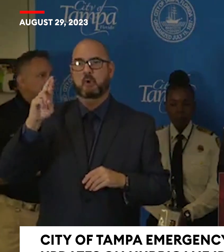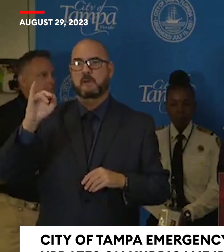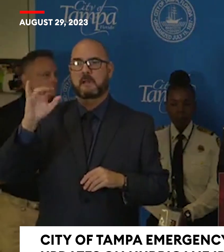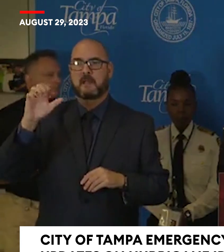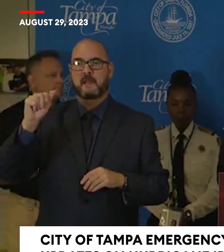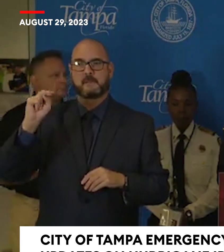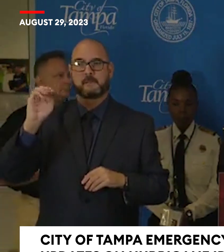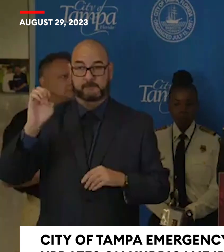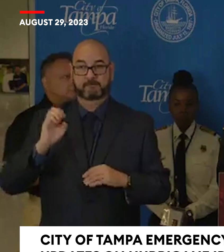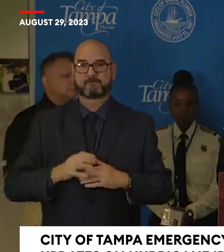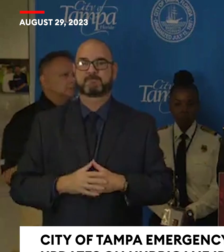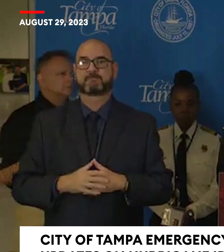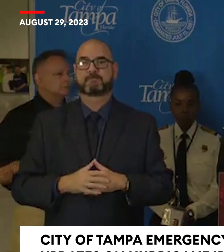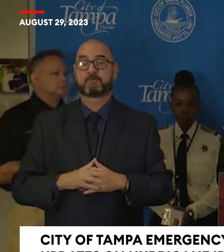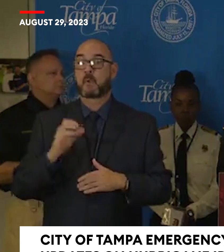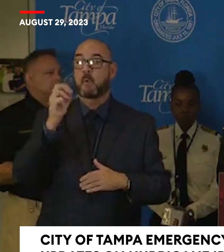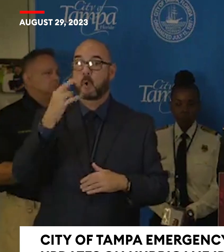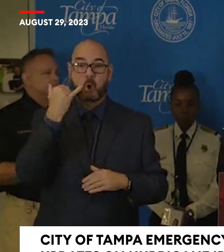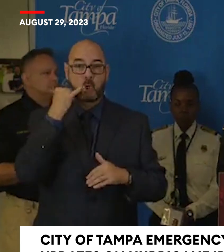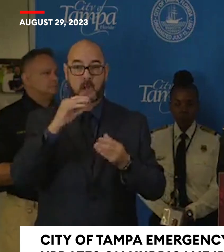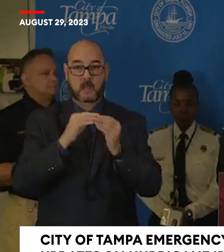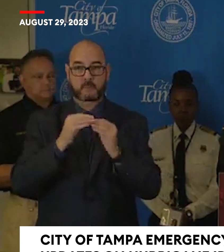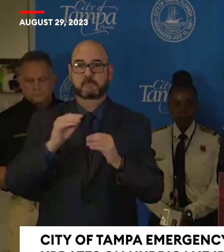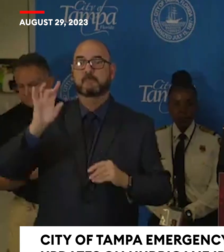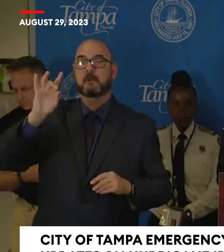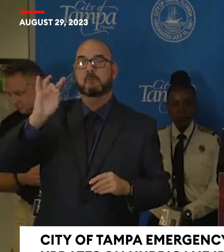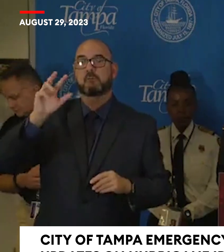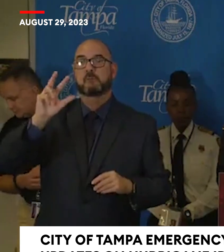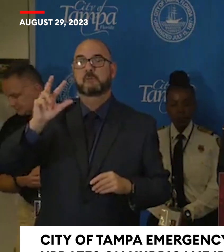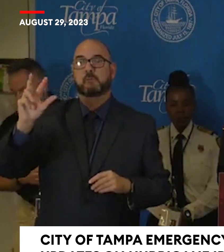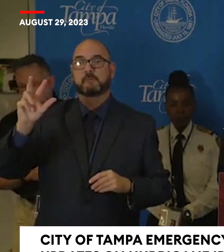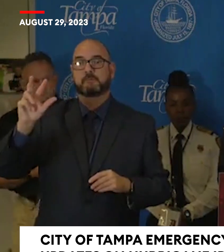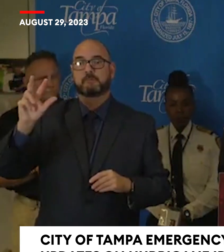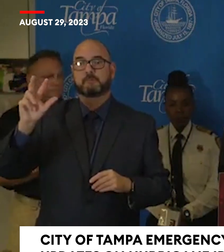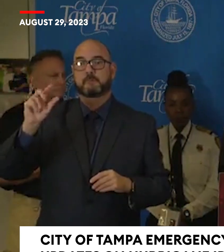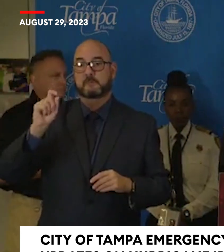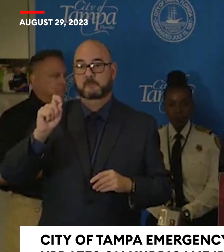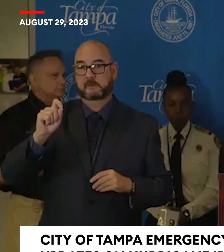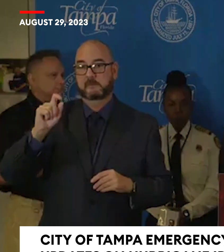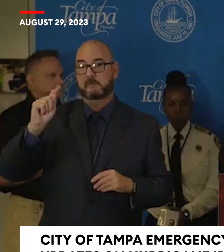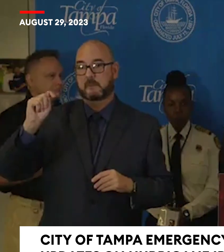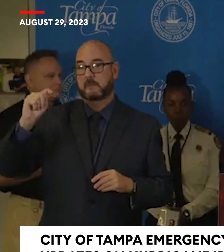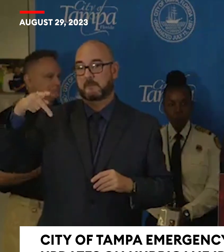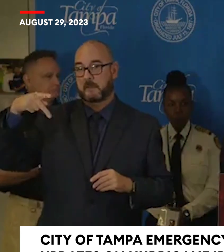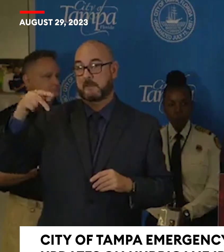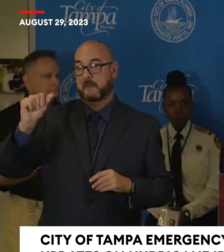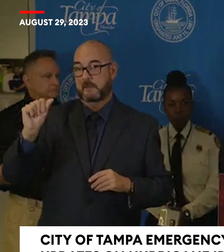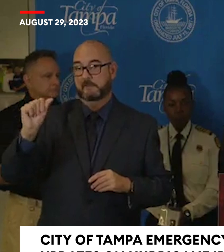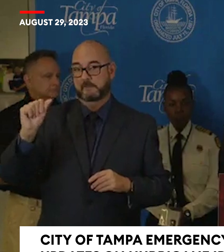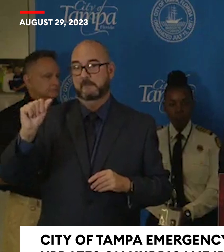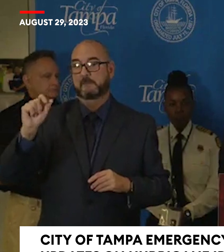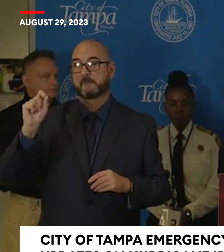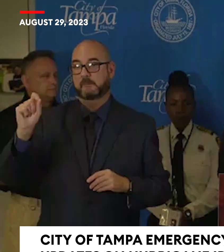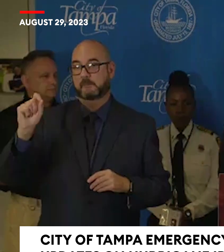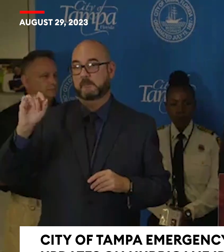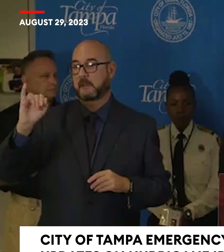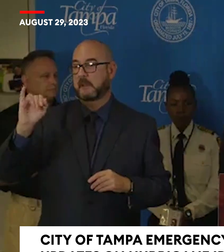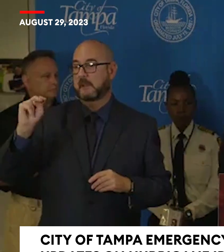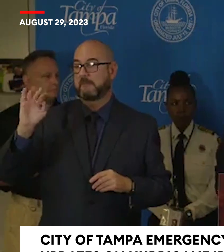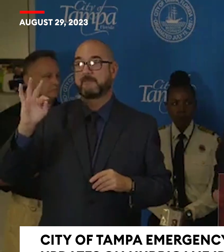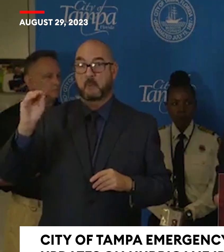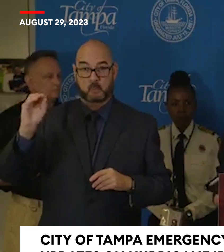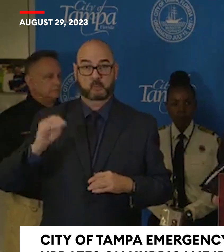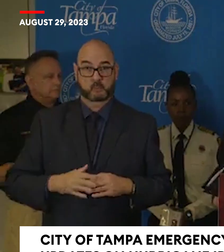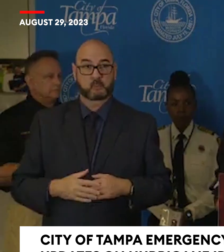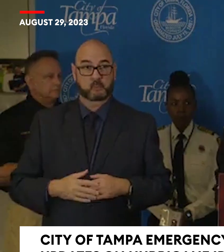833-TPA-INFO for additional information related to the storm. And next I